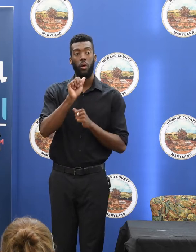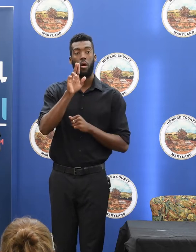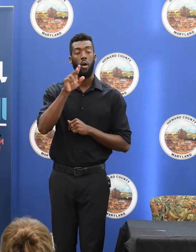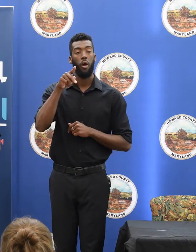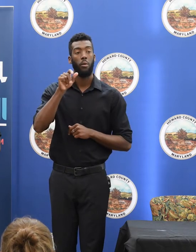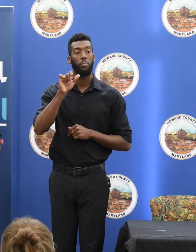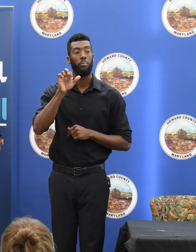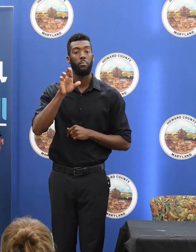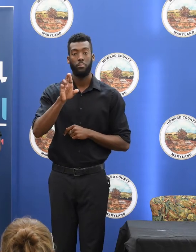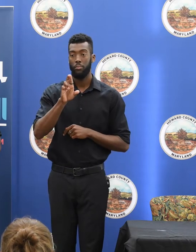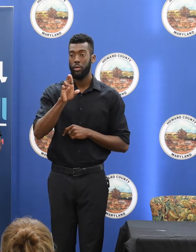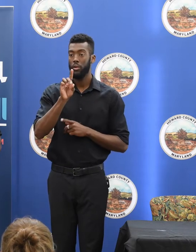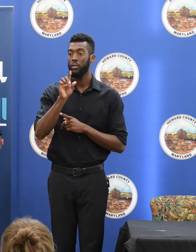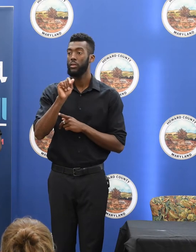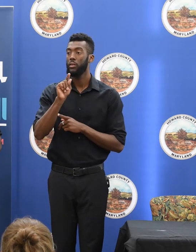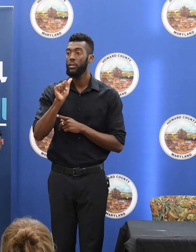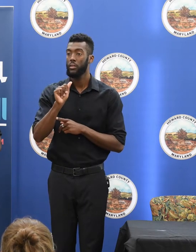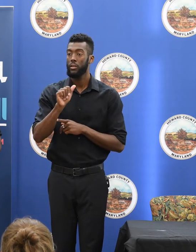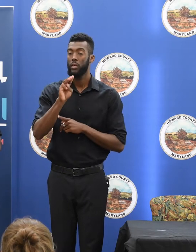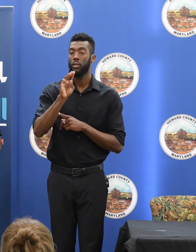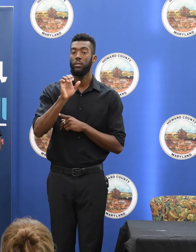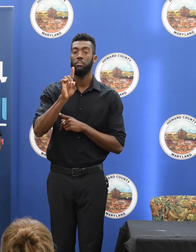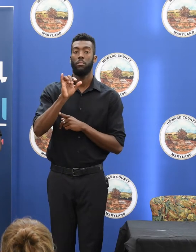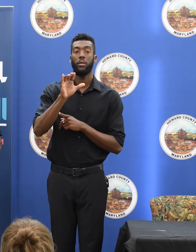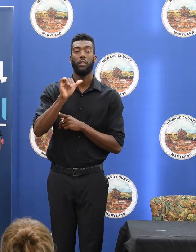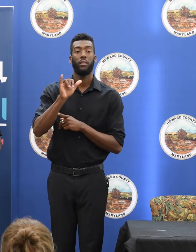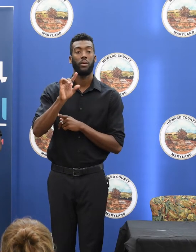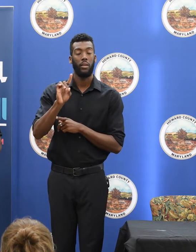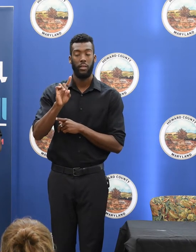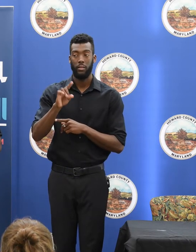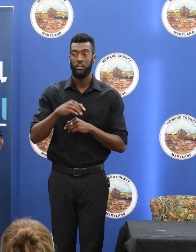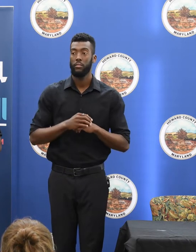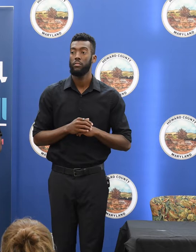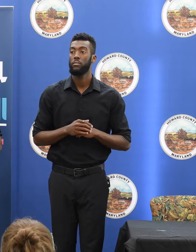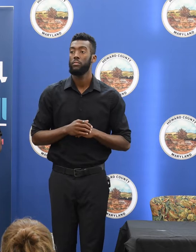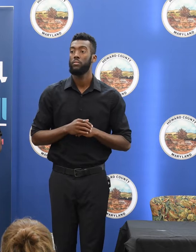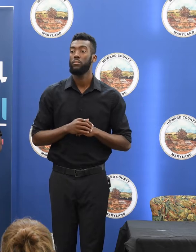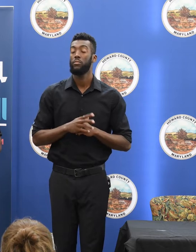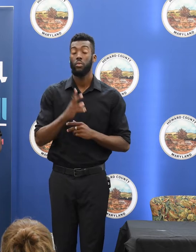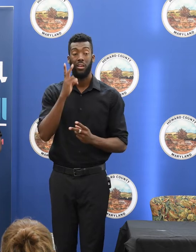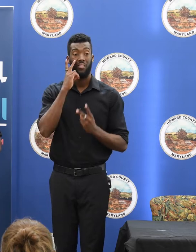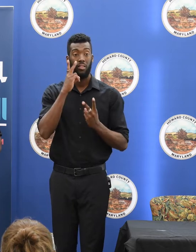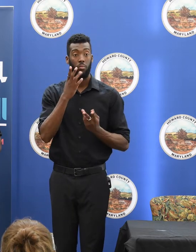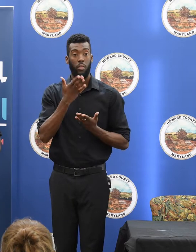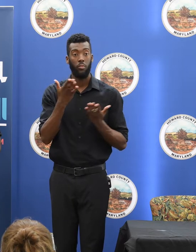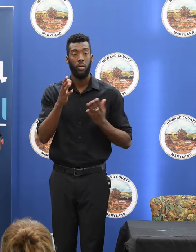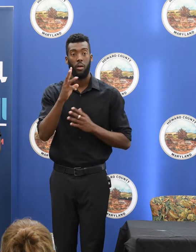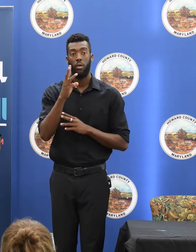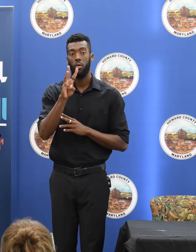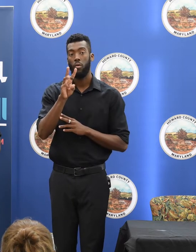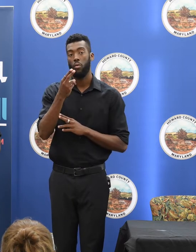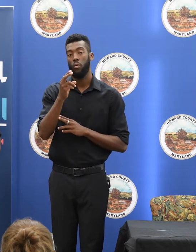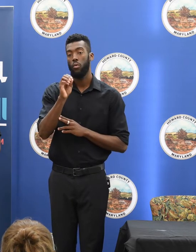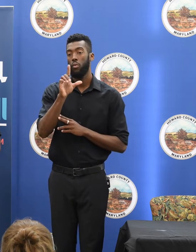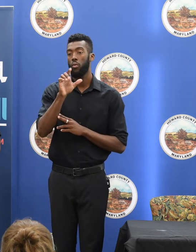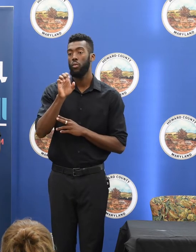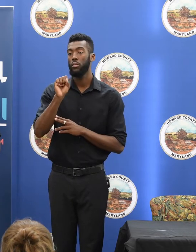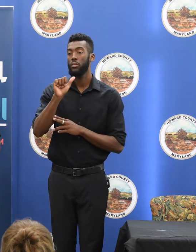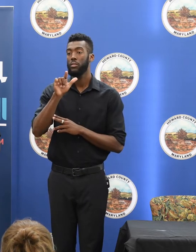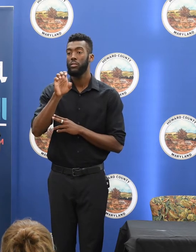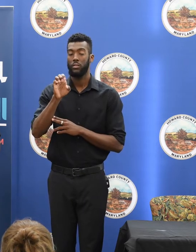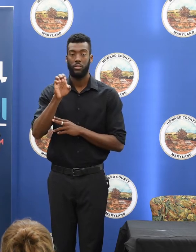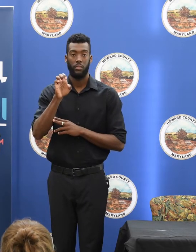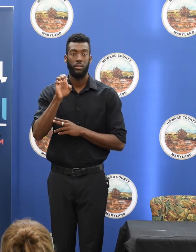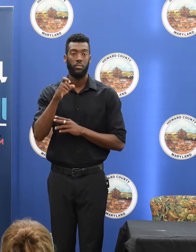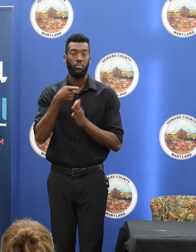Medicare data, Medicaid data. But what's visible there are wholesale acquisition costs and other prices. We don't see the net costs.